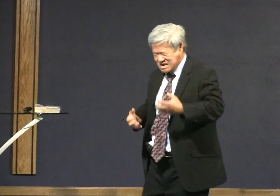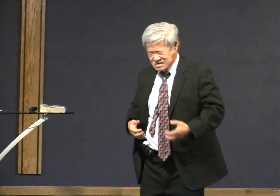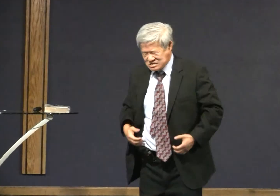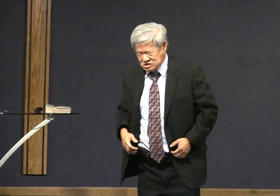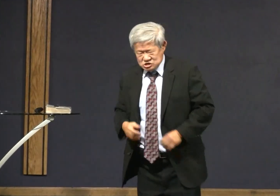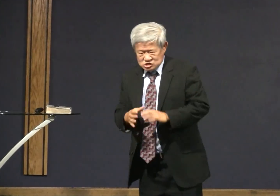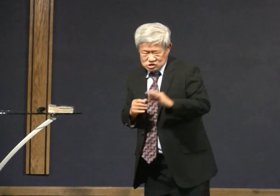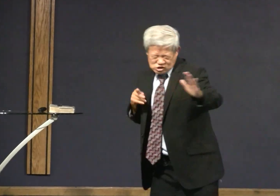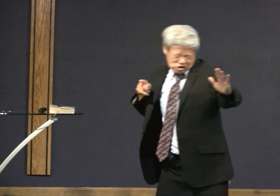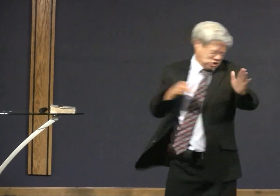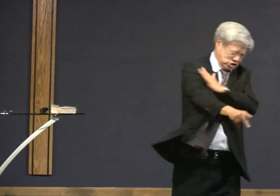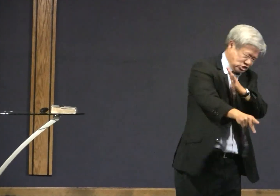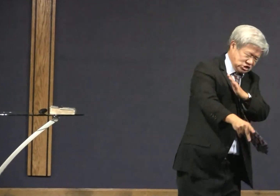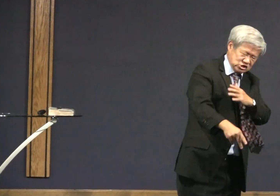He said they were angry.